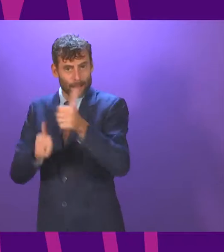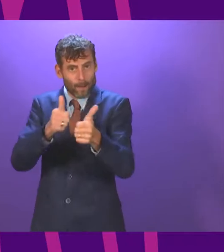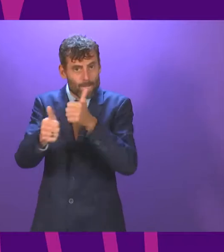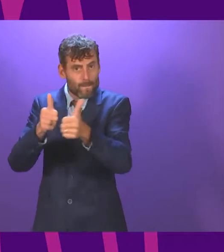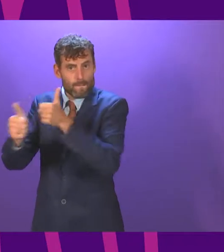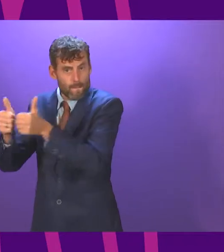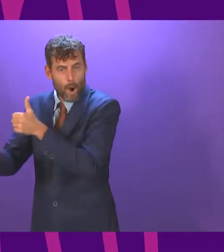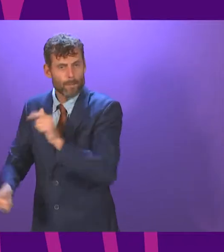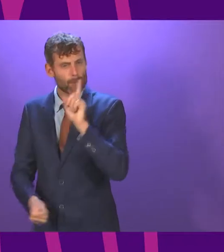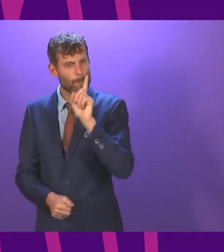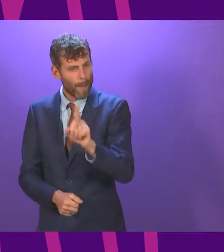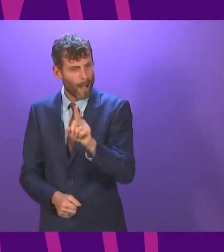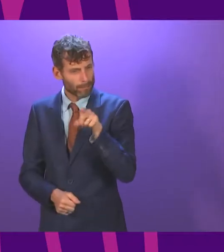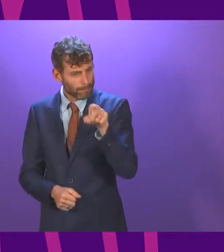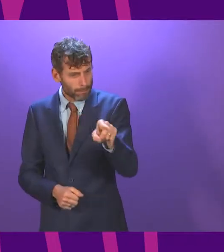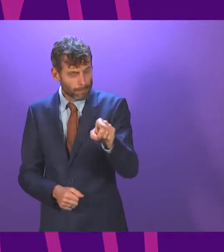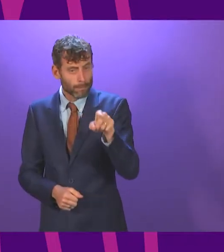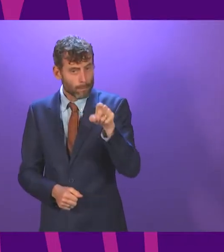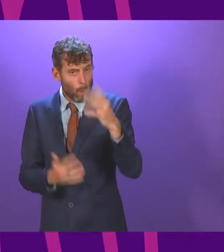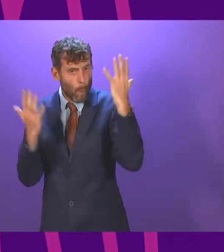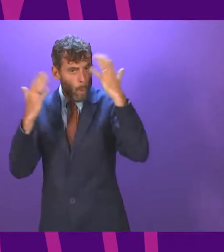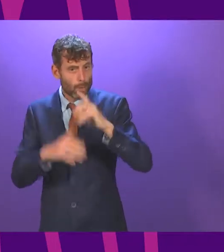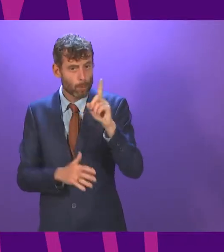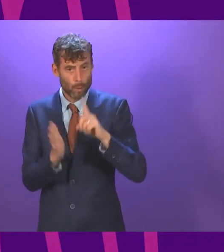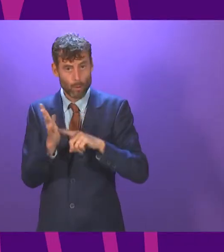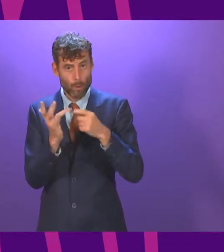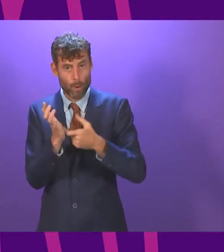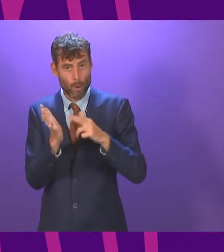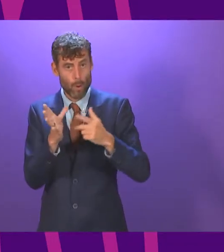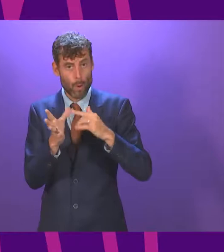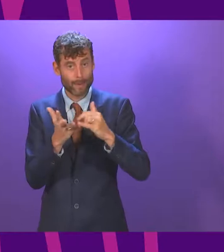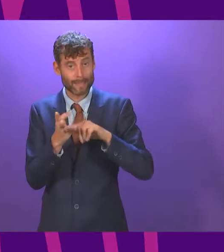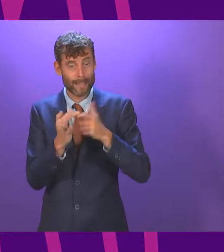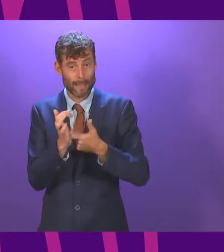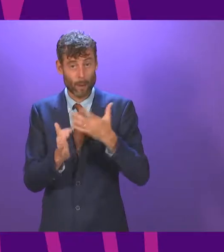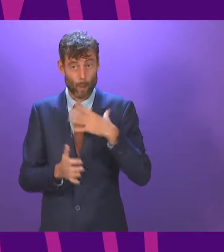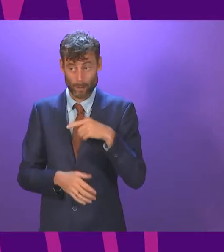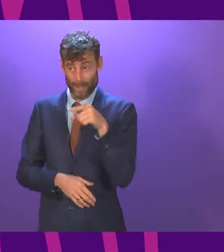does she share my concern at Lorna Slater's comments about shutting down the industry within the next four years?